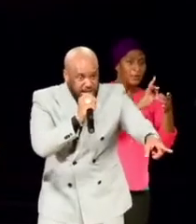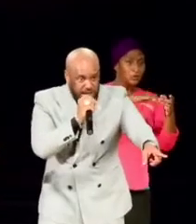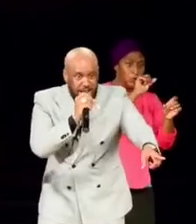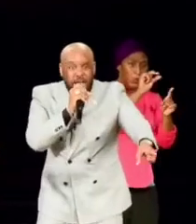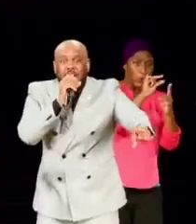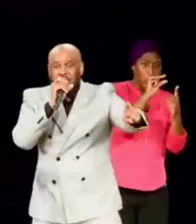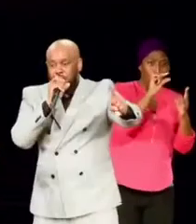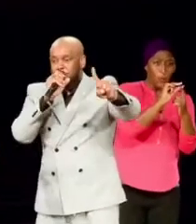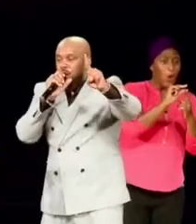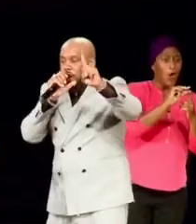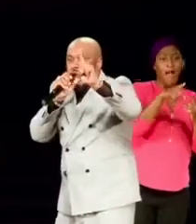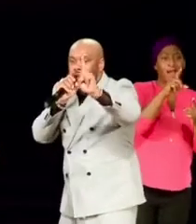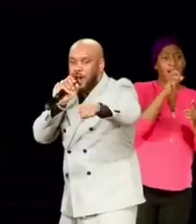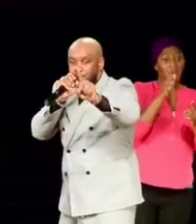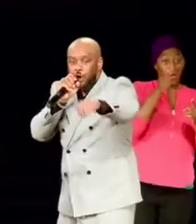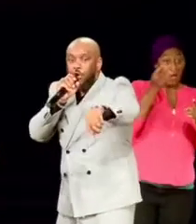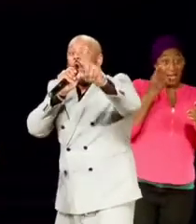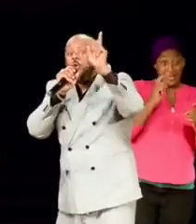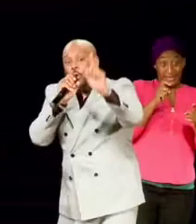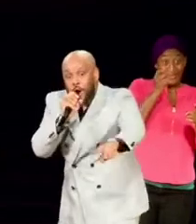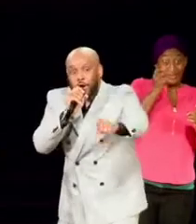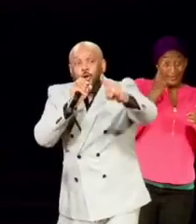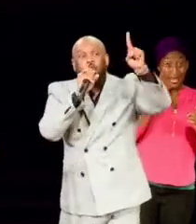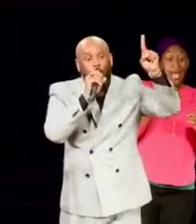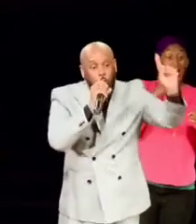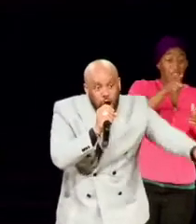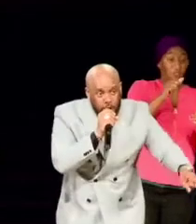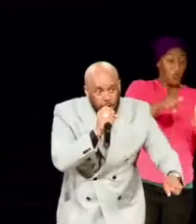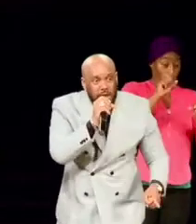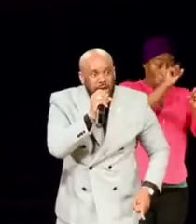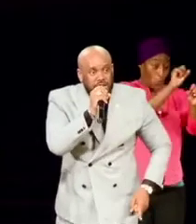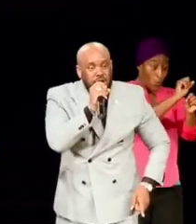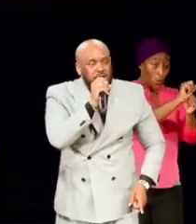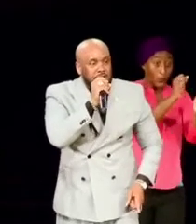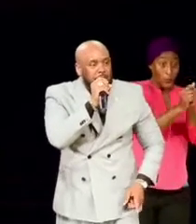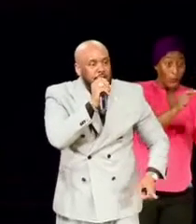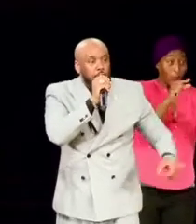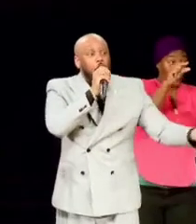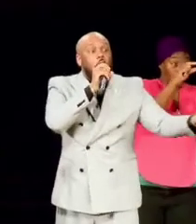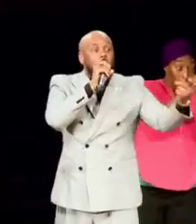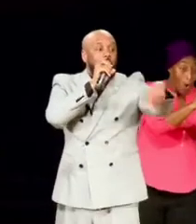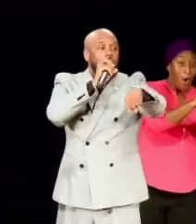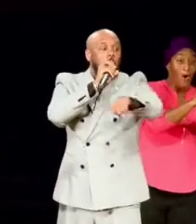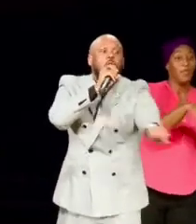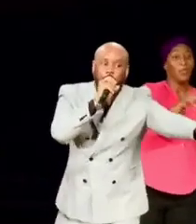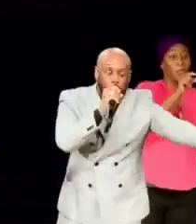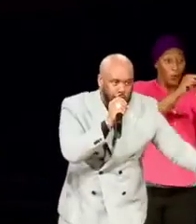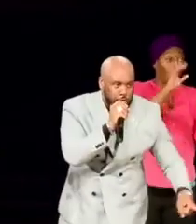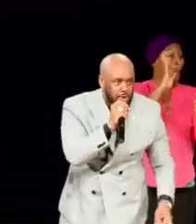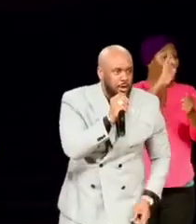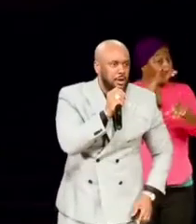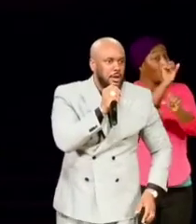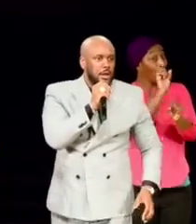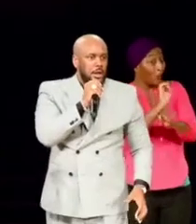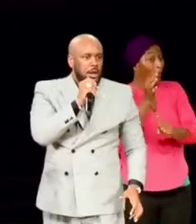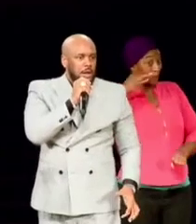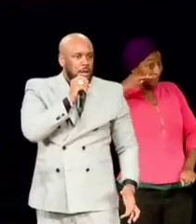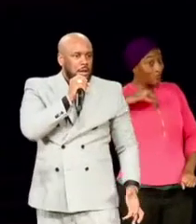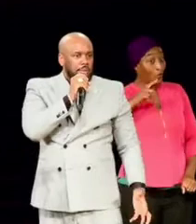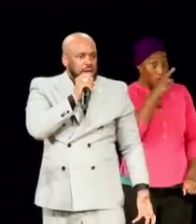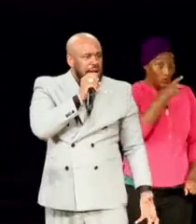speaking. If you learn how to work the word, tell somebody the word will work for you.